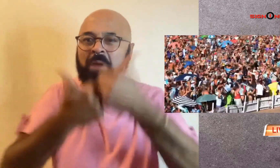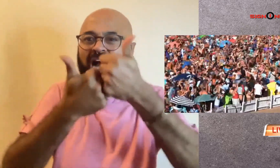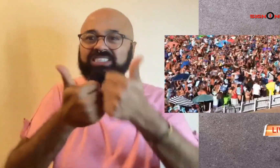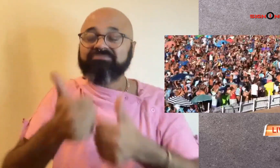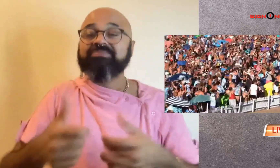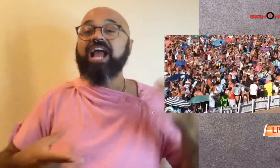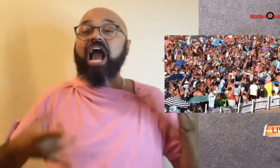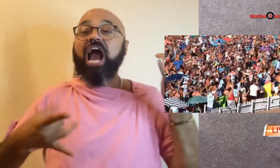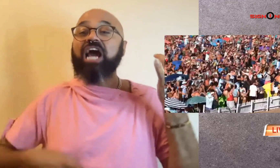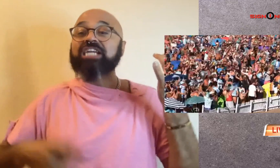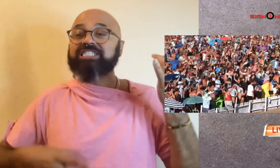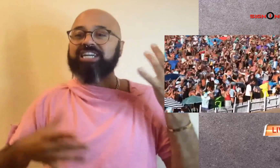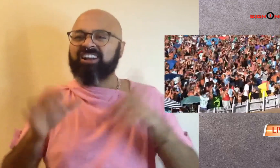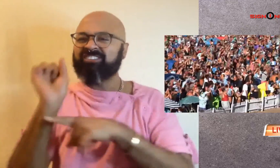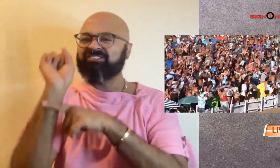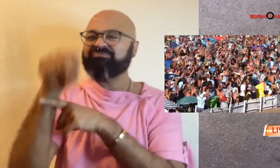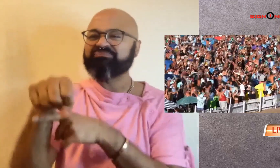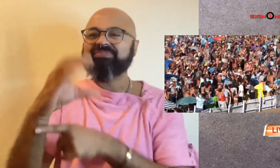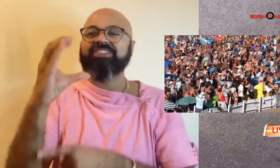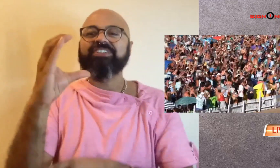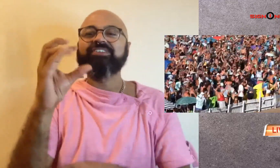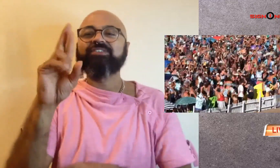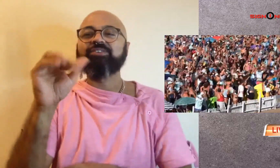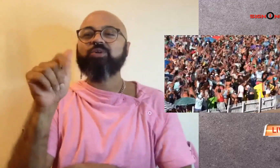defeated Croatia 3-0.